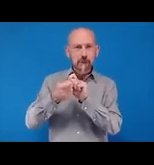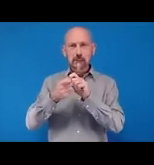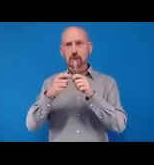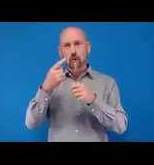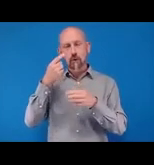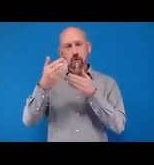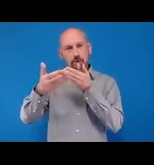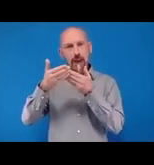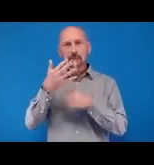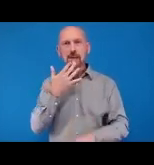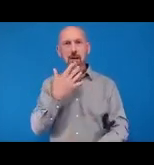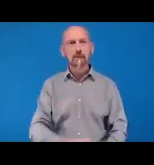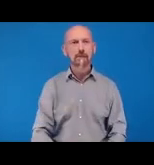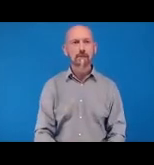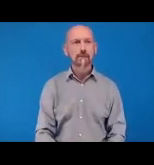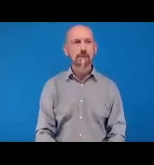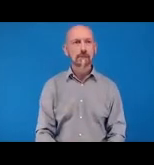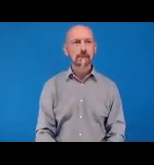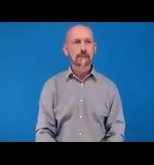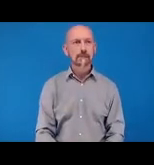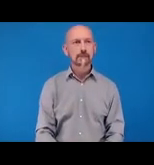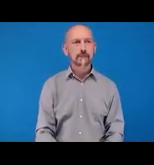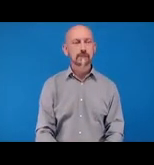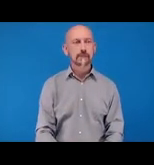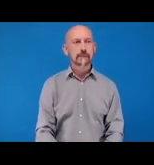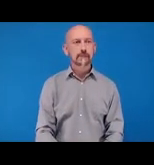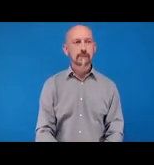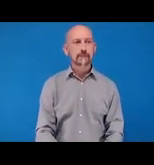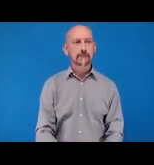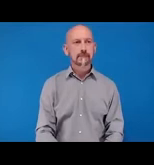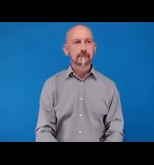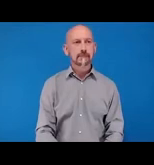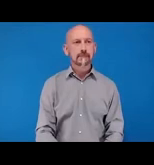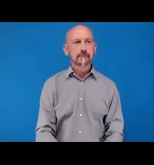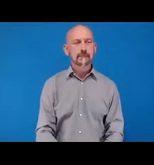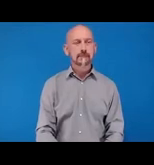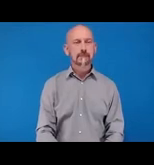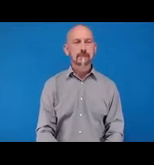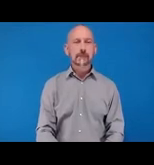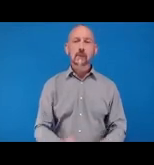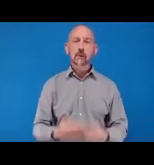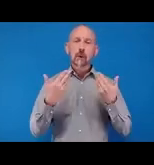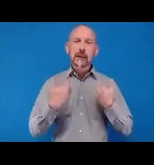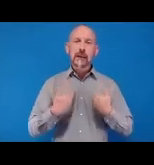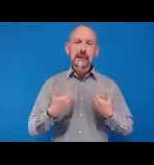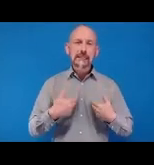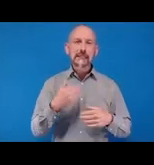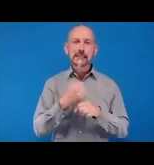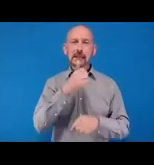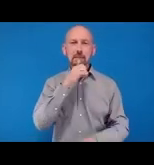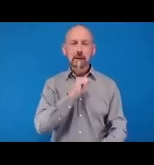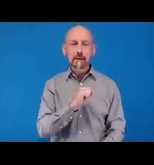Next slide. Ladies and gentlemen, we are convinced that we can do